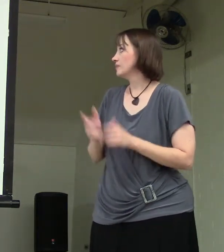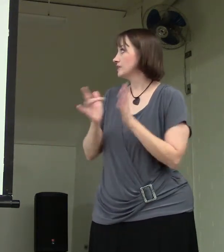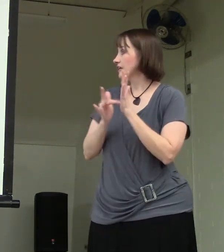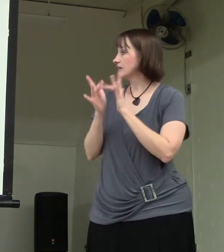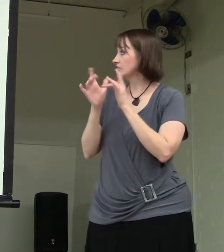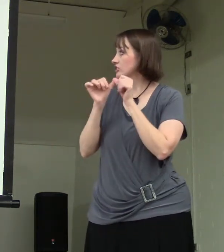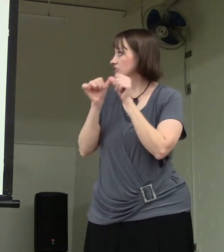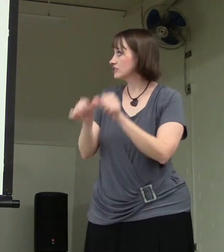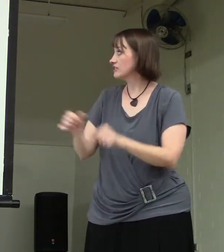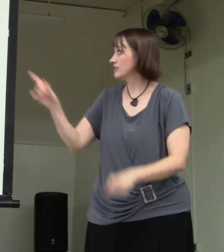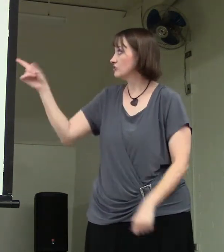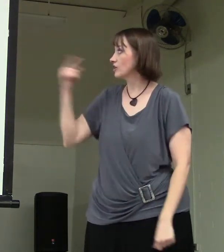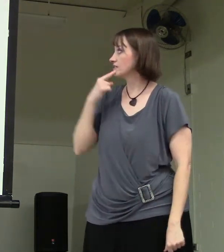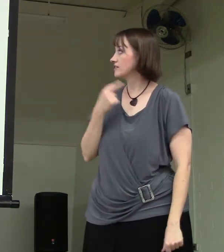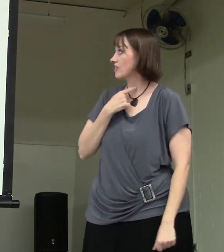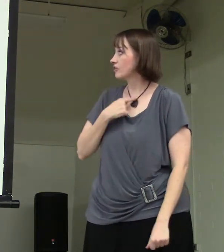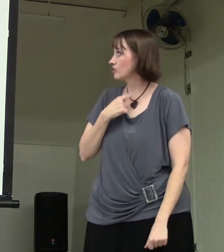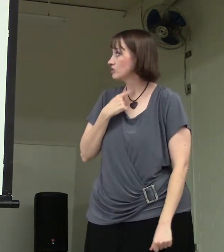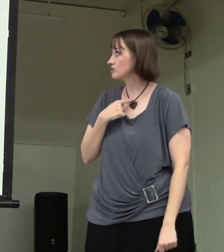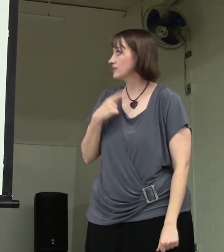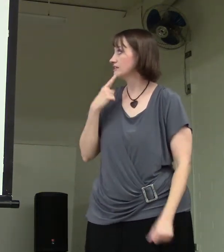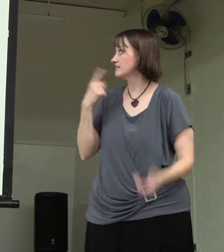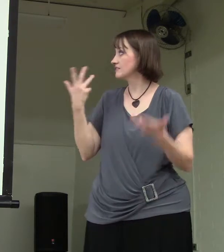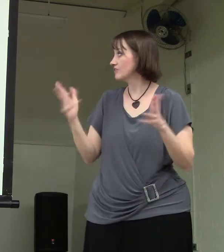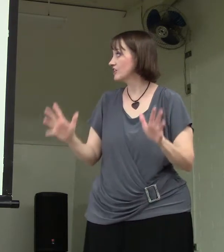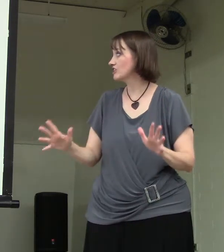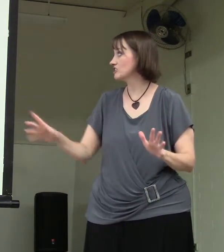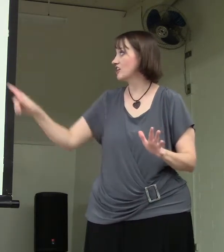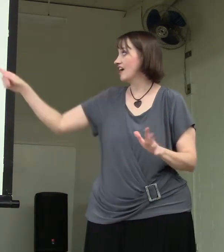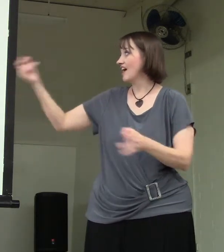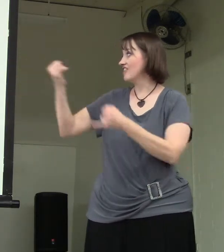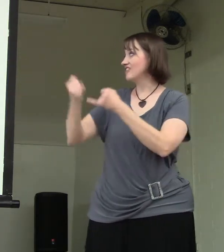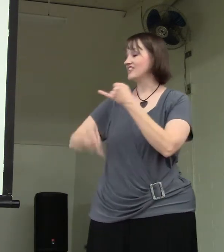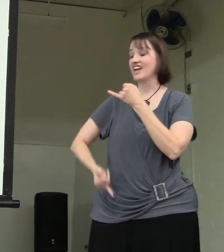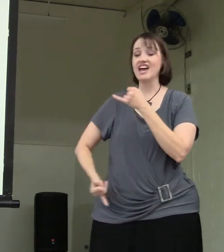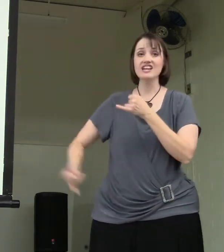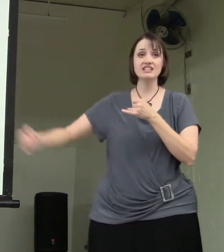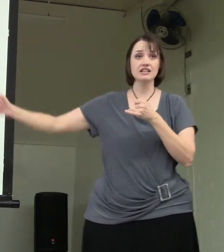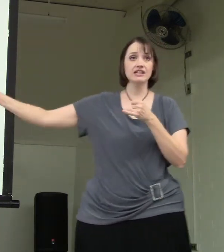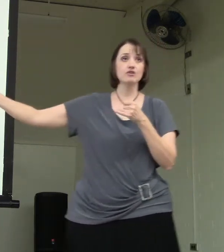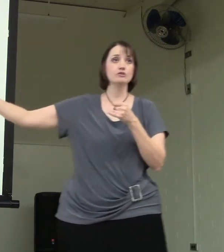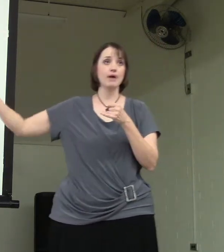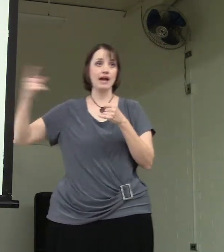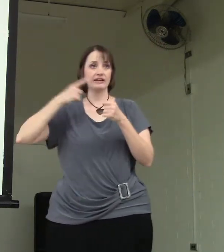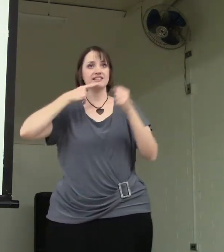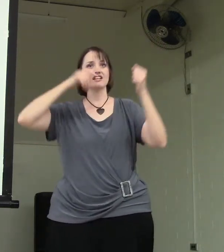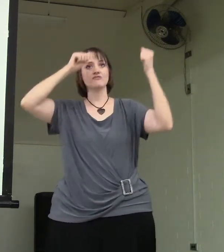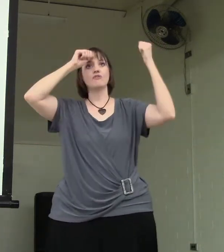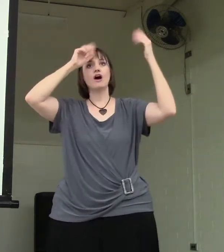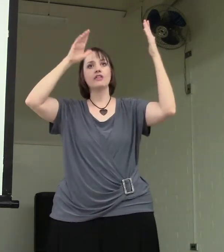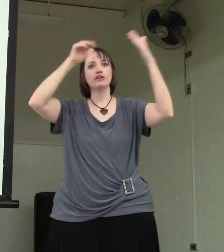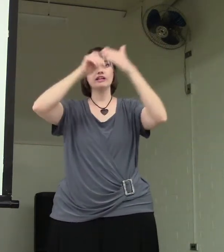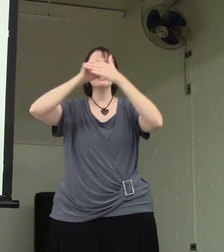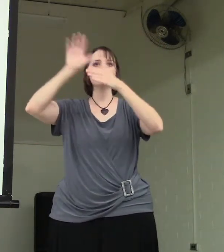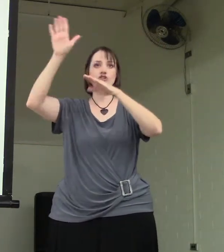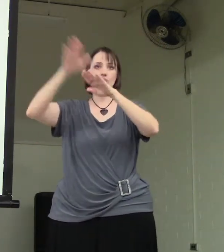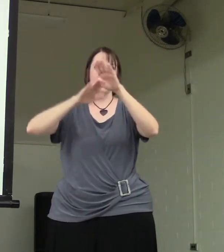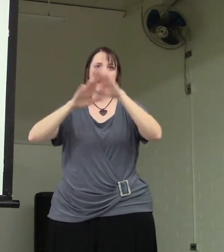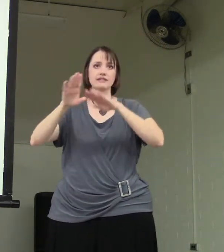But Jesus continues on. says, I thirst. He says, it's finished. And at the end, he goes back and says, Father, into your hands